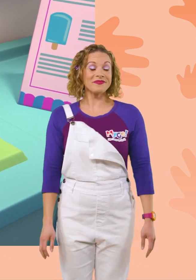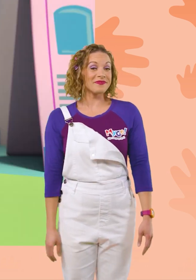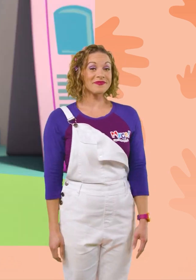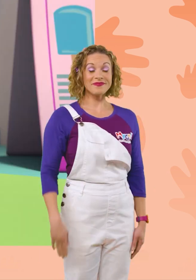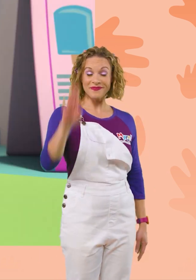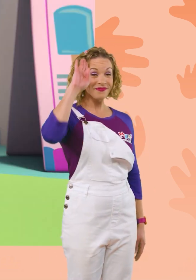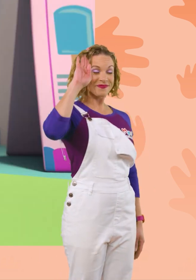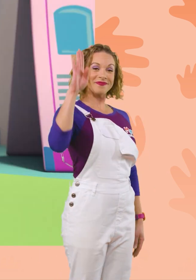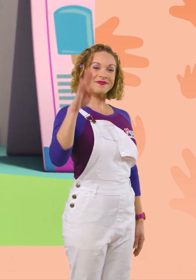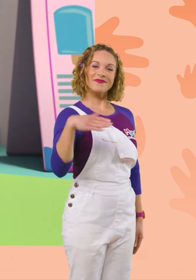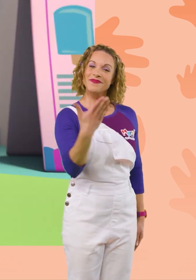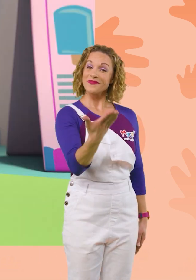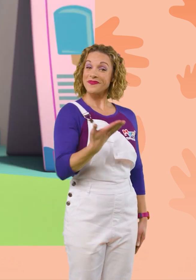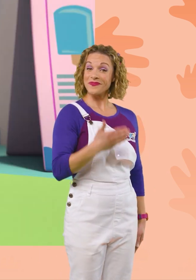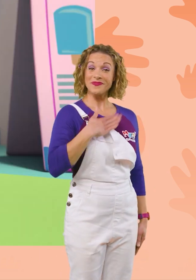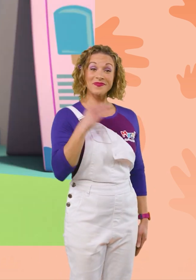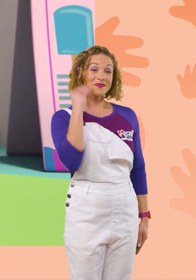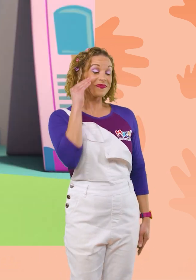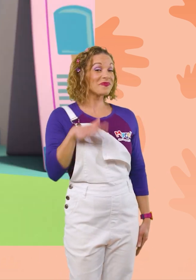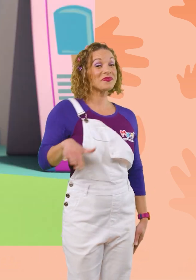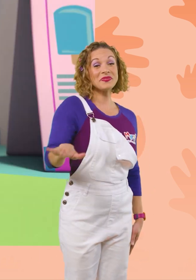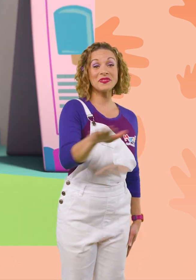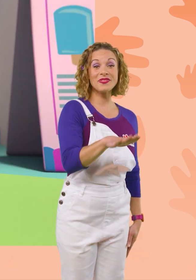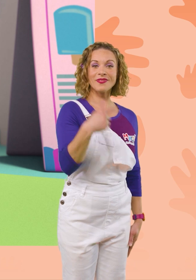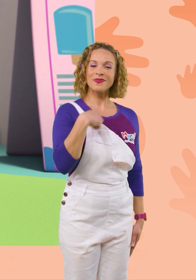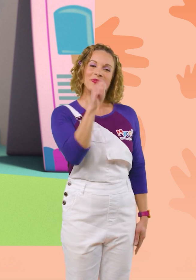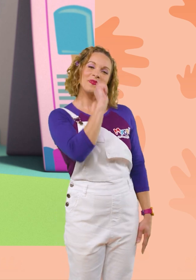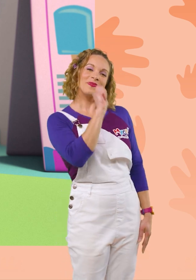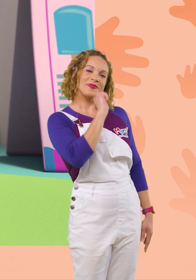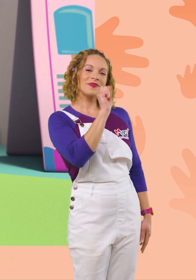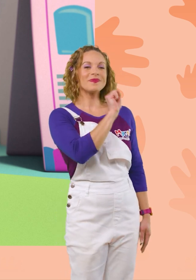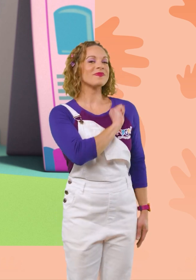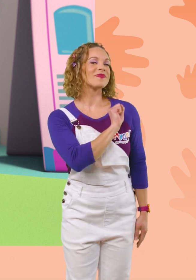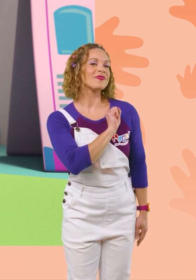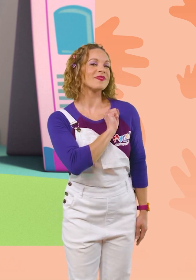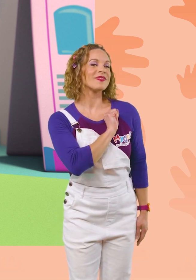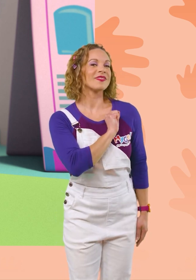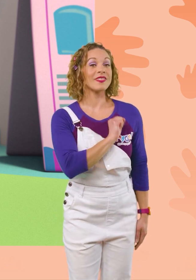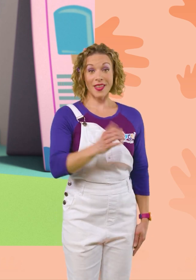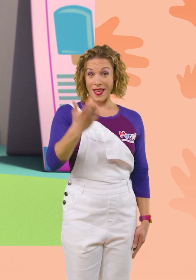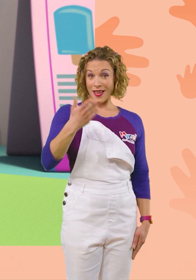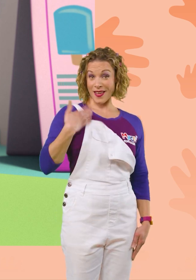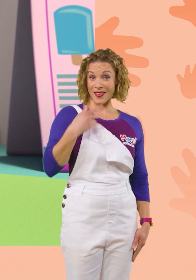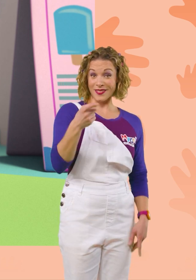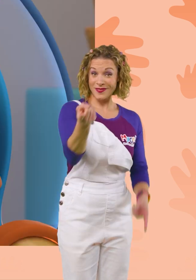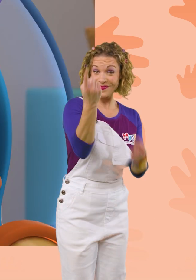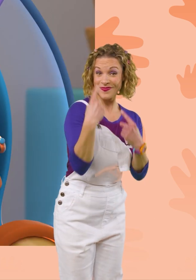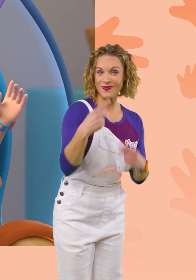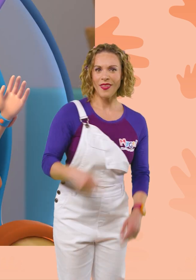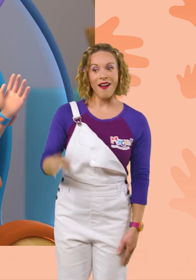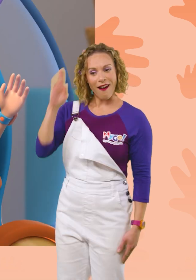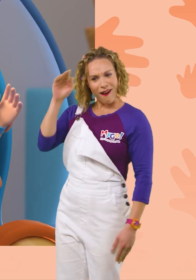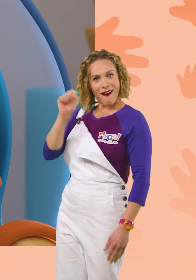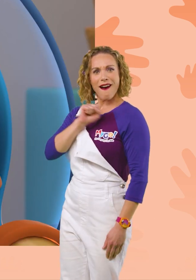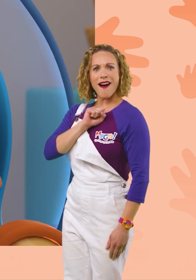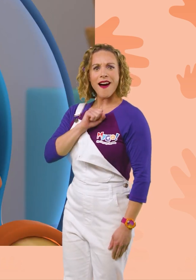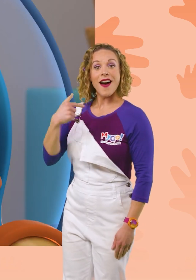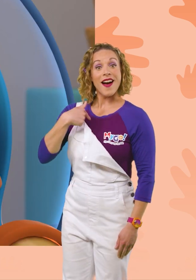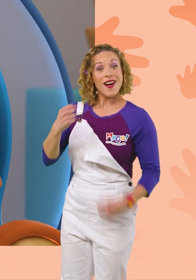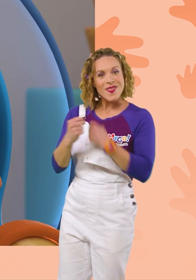Hi! Welcome to my neighborhood! I'm Sherry Pop! Glad you popped in! Hi Sherry! It's me, Blippi!